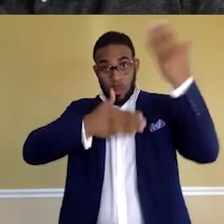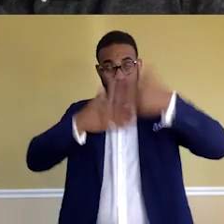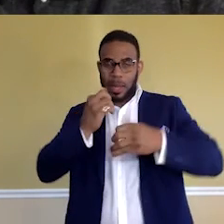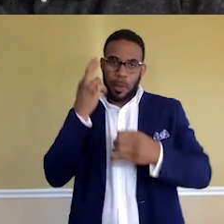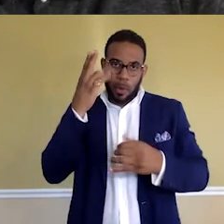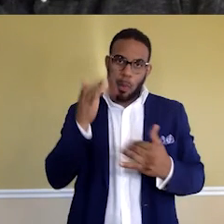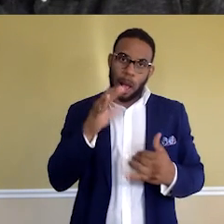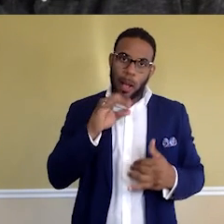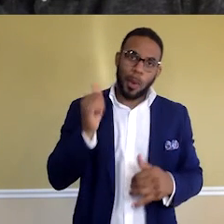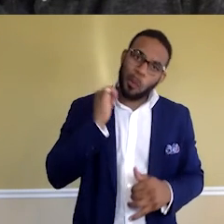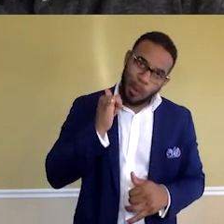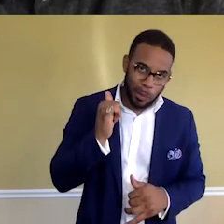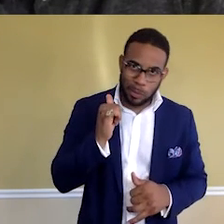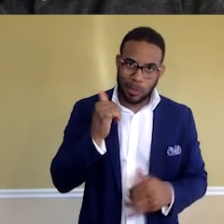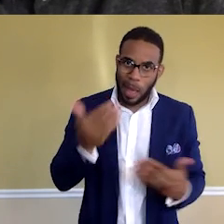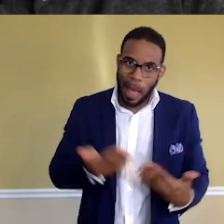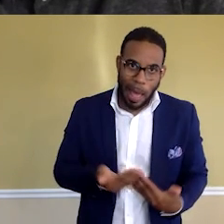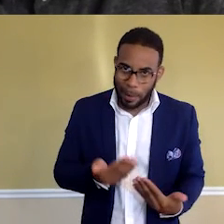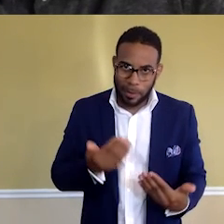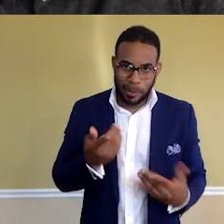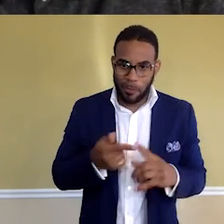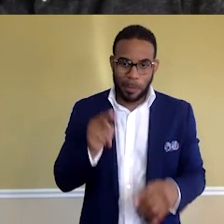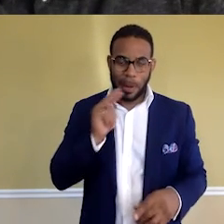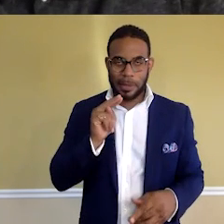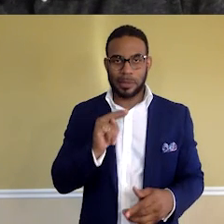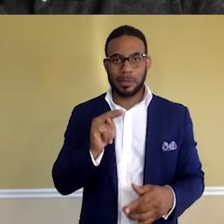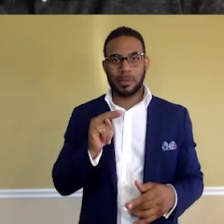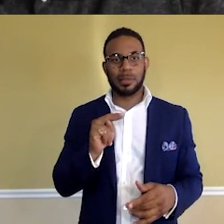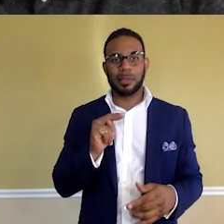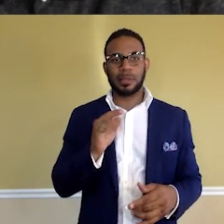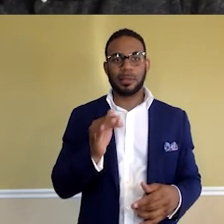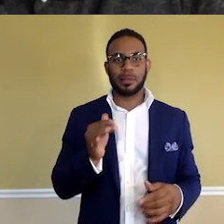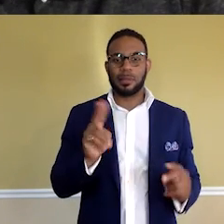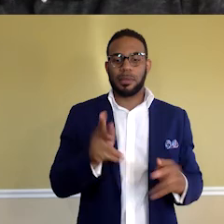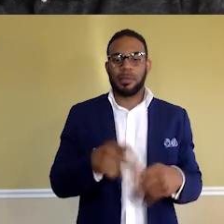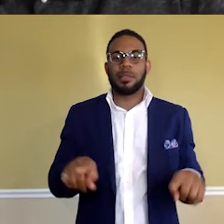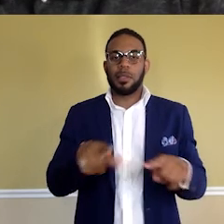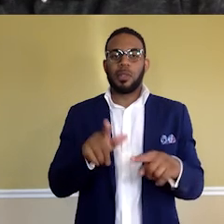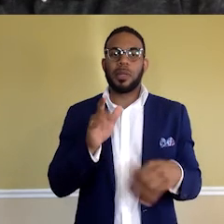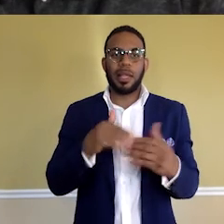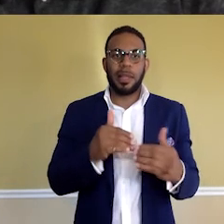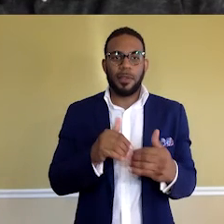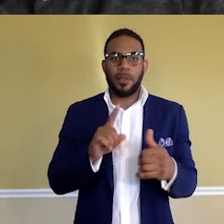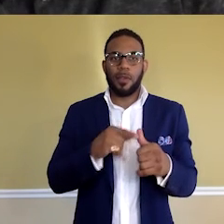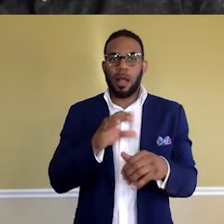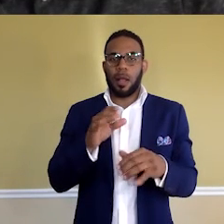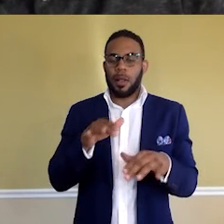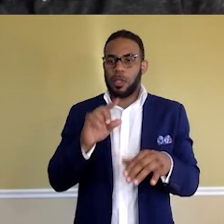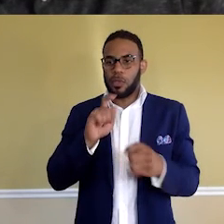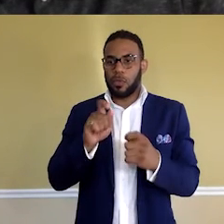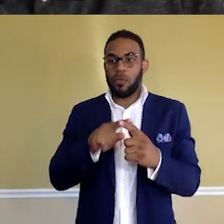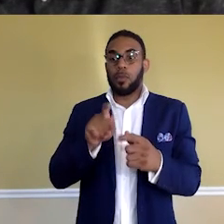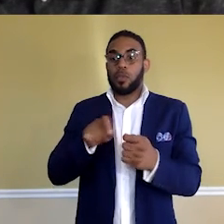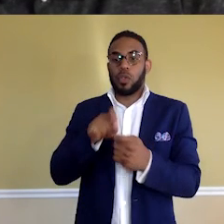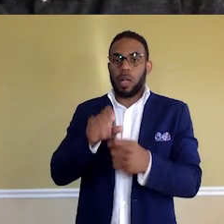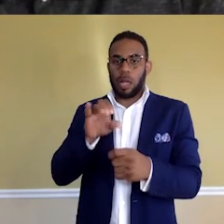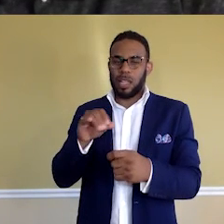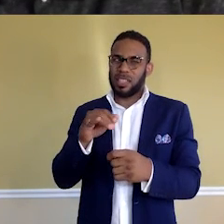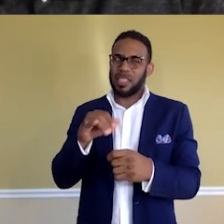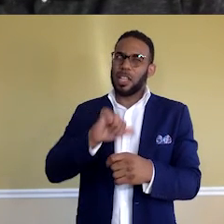companies won't hire from Nigeria. It's on them. You can't actually force a company to hire from a certain country. It's acceptable. But the